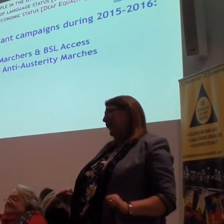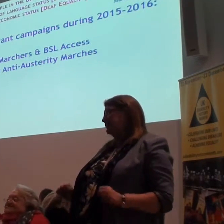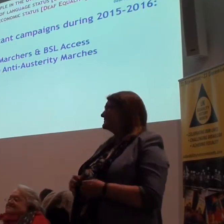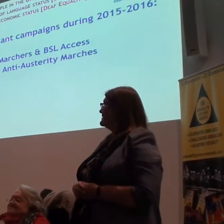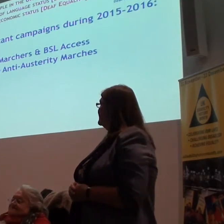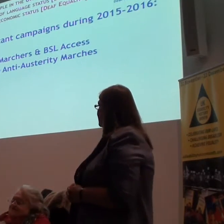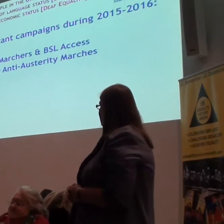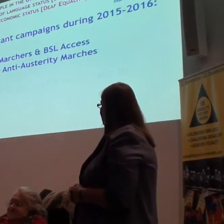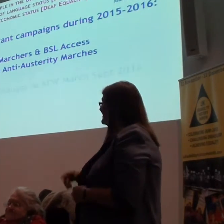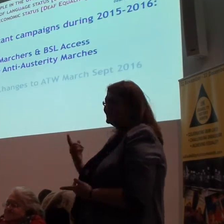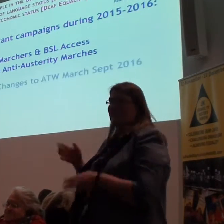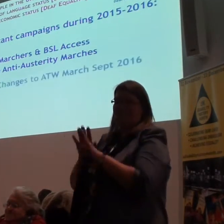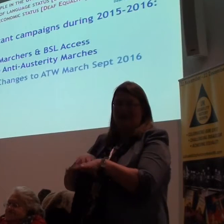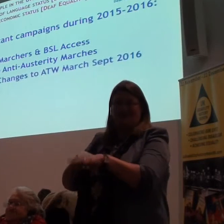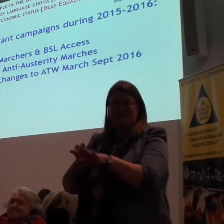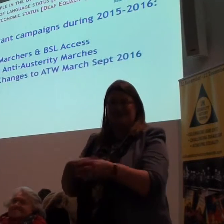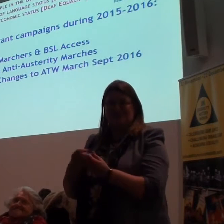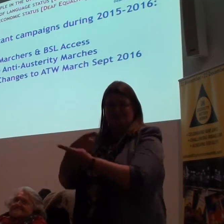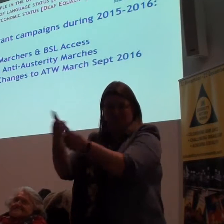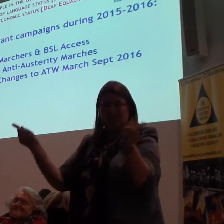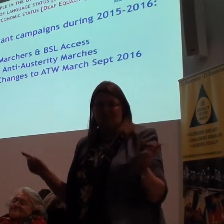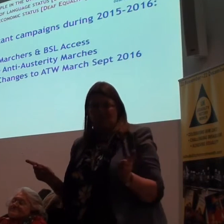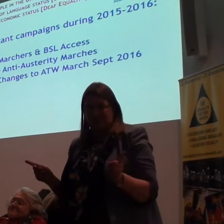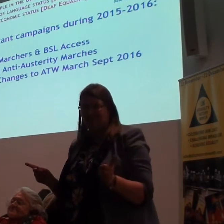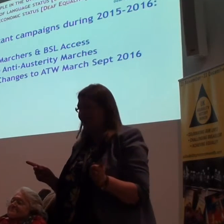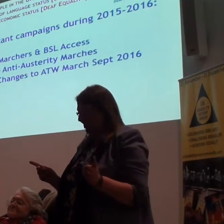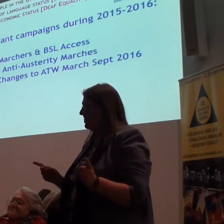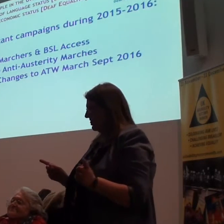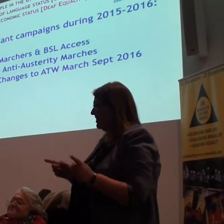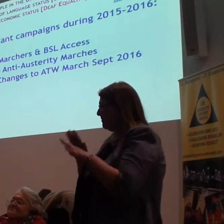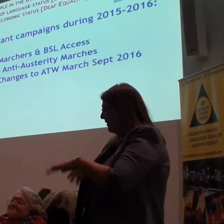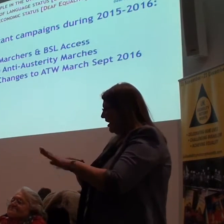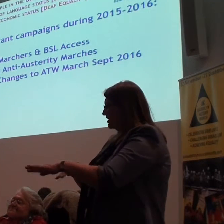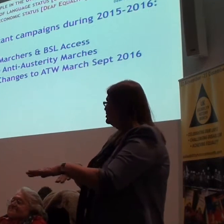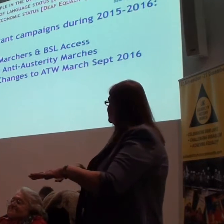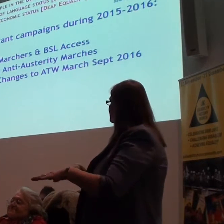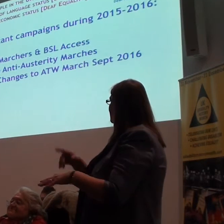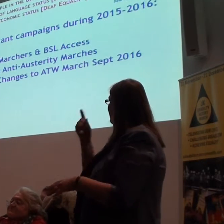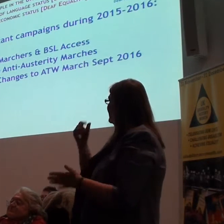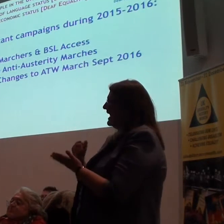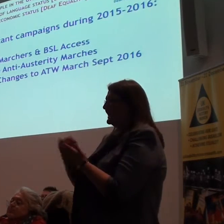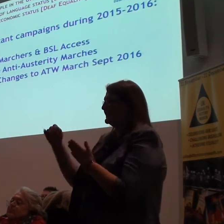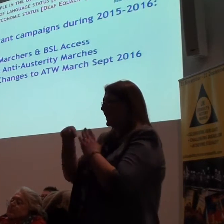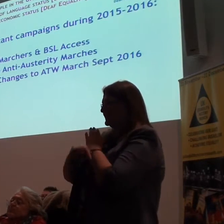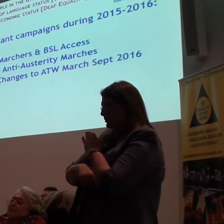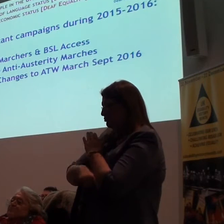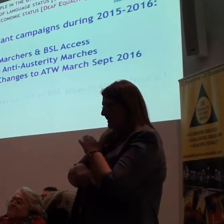They give up their comfortable half chairs to get out and march the same as everyone else. And these times.